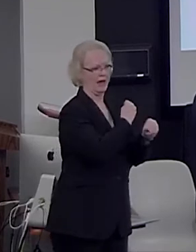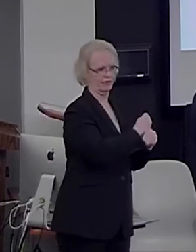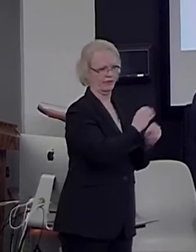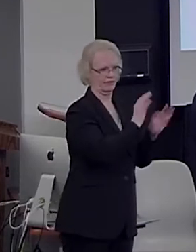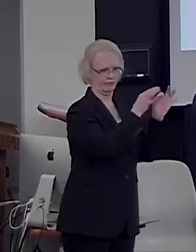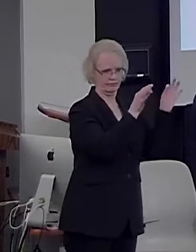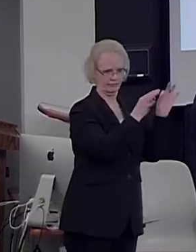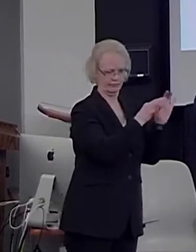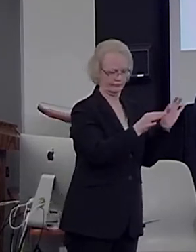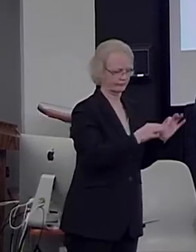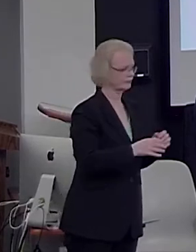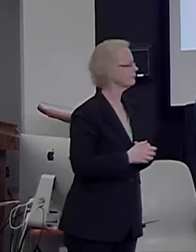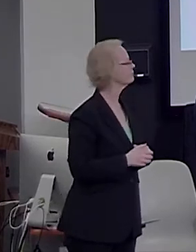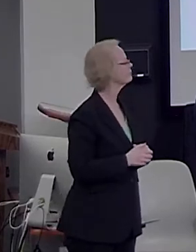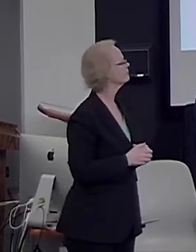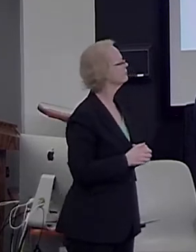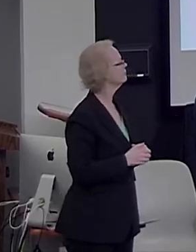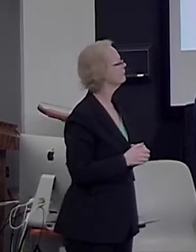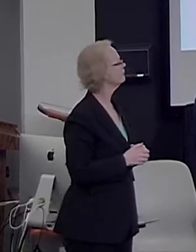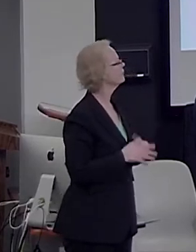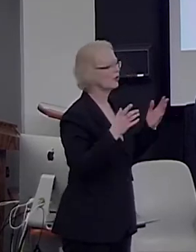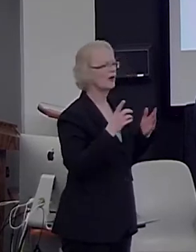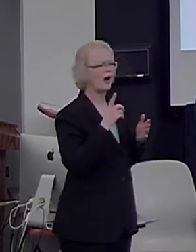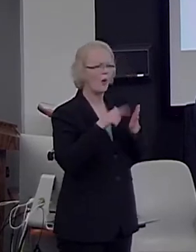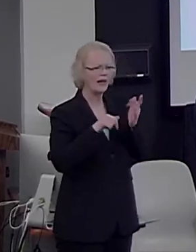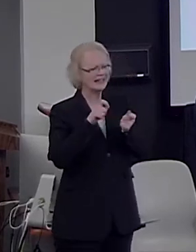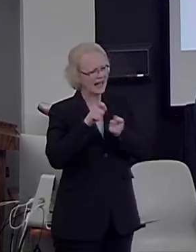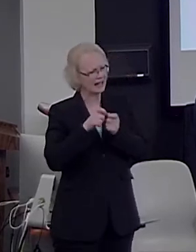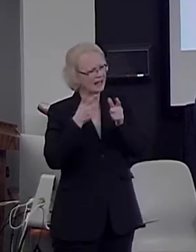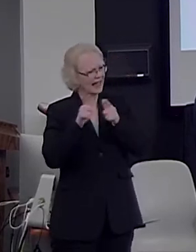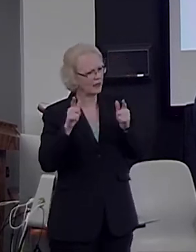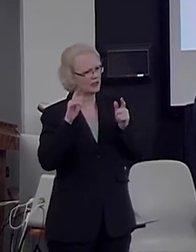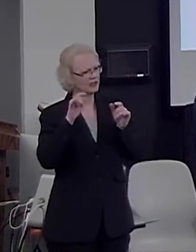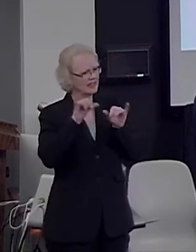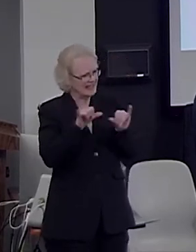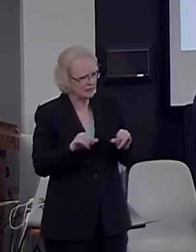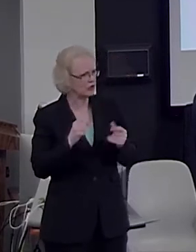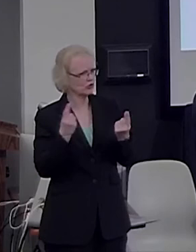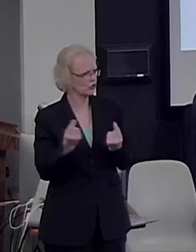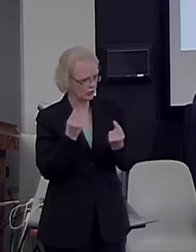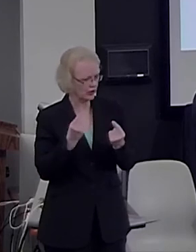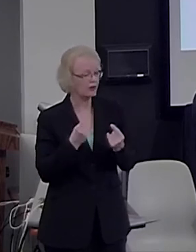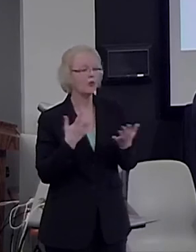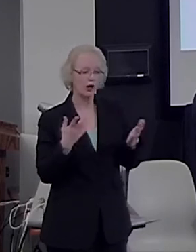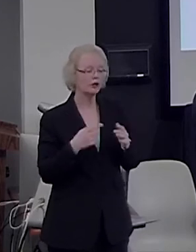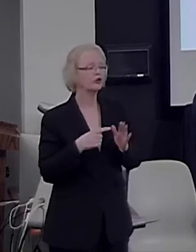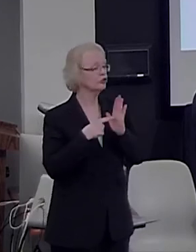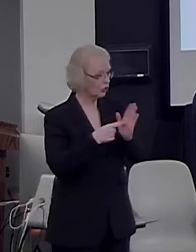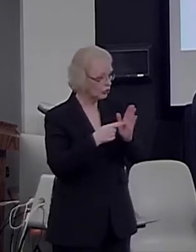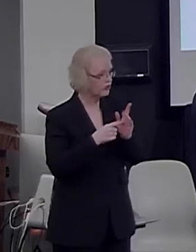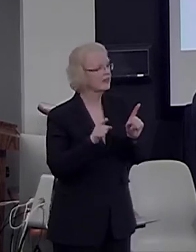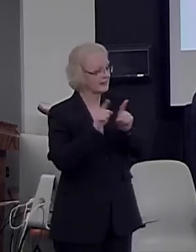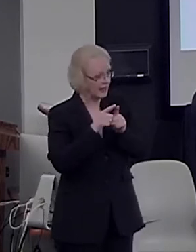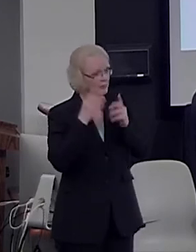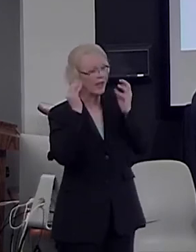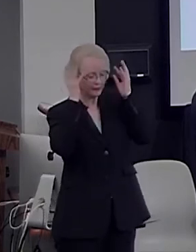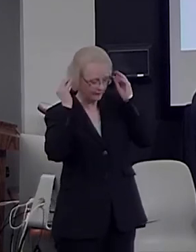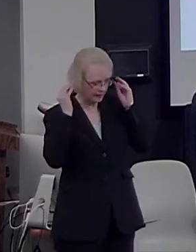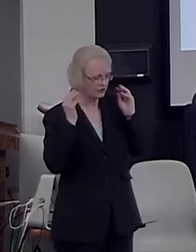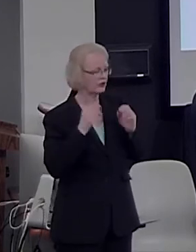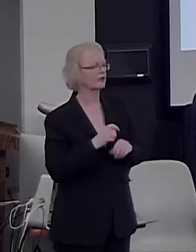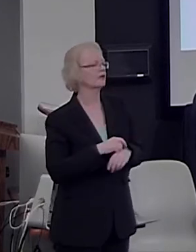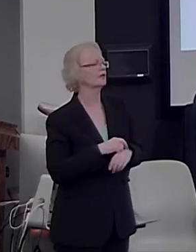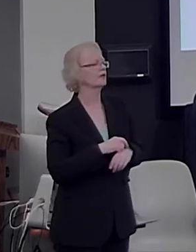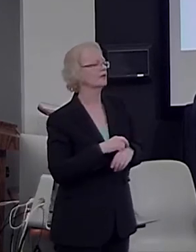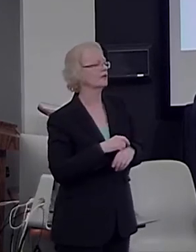What does the language system per se do? Well, either it shows exactly the same activation, this is much more transient activation to